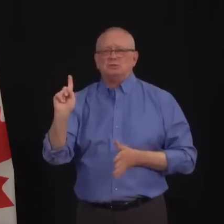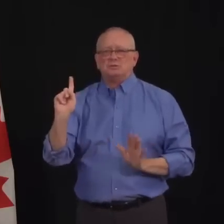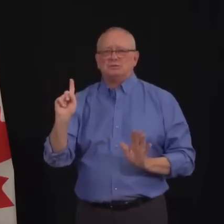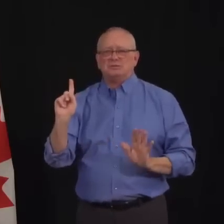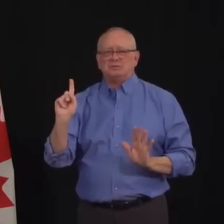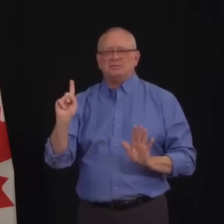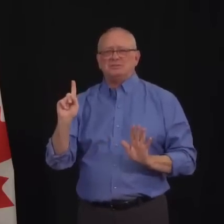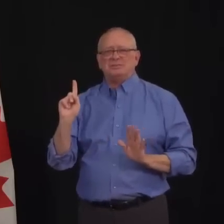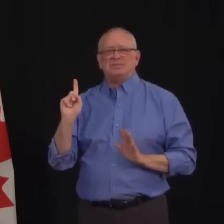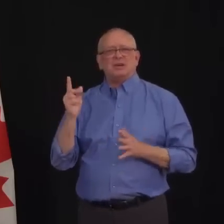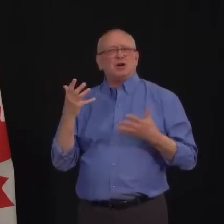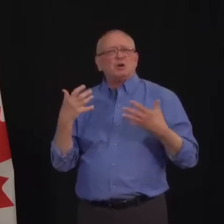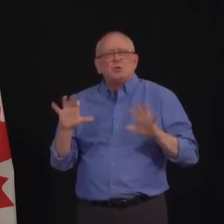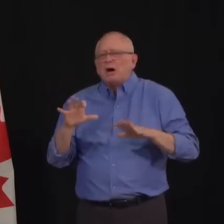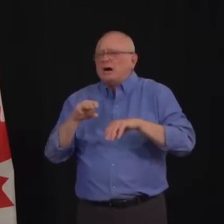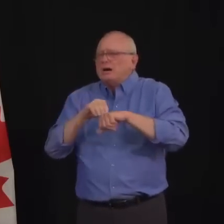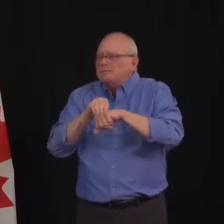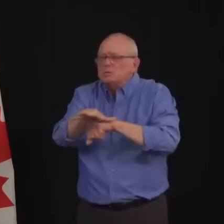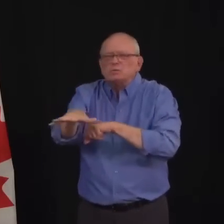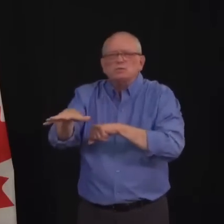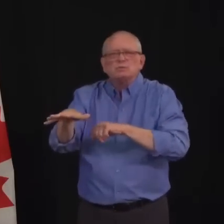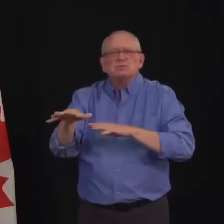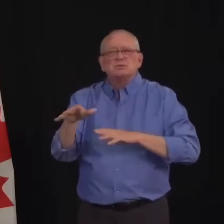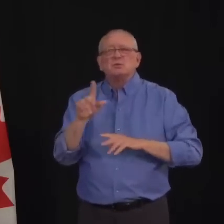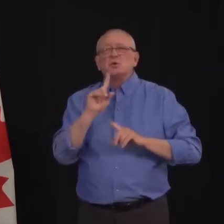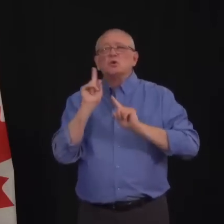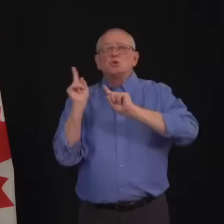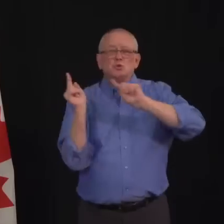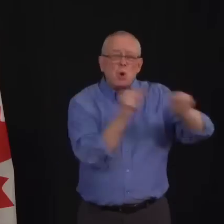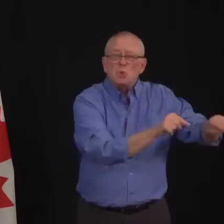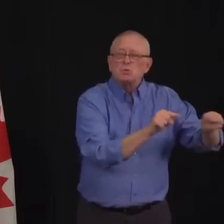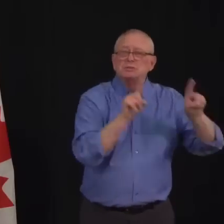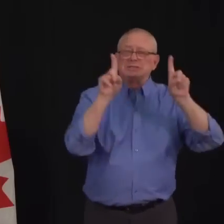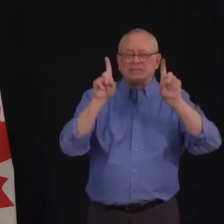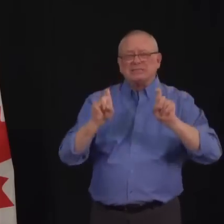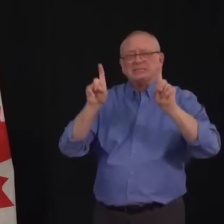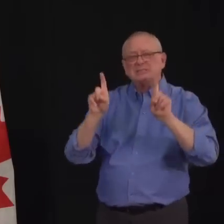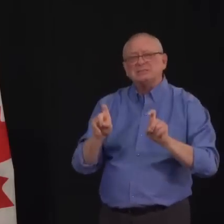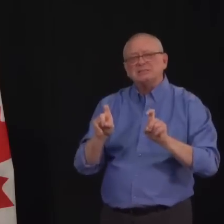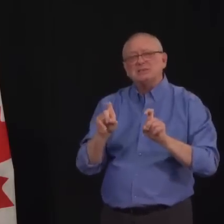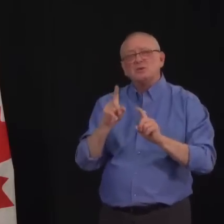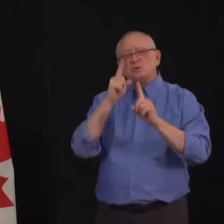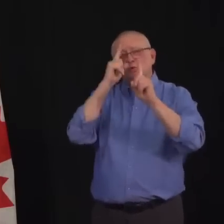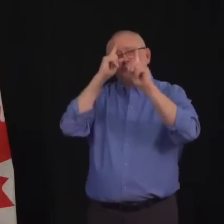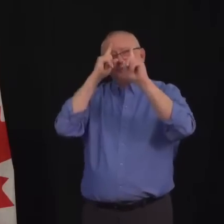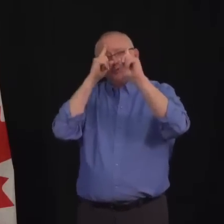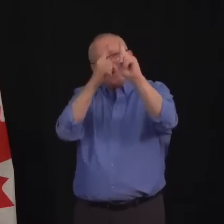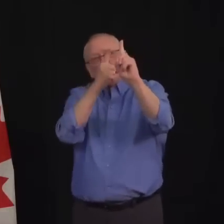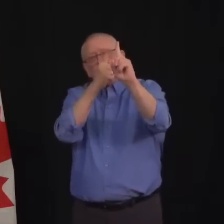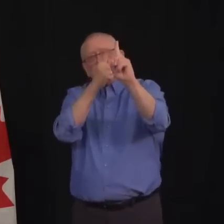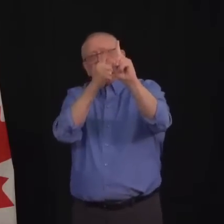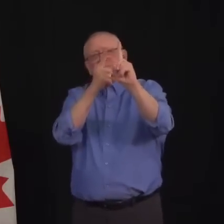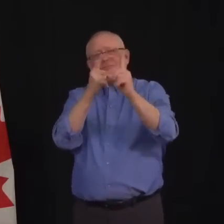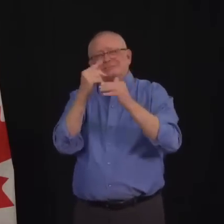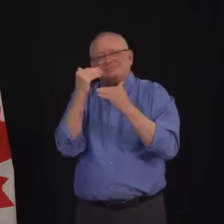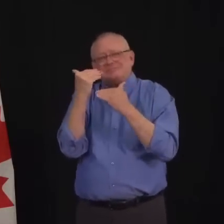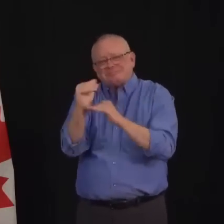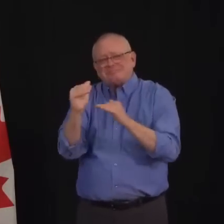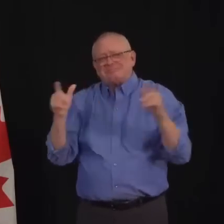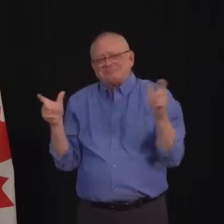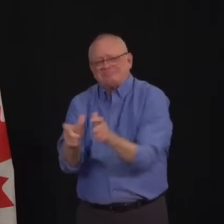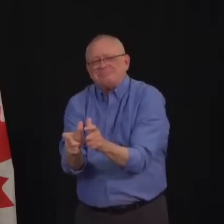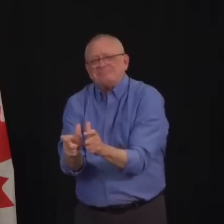that we are limiting spread, we also want to make sure that we know where COVID has spread to. And so it's important that we not